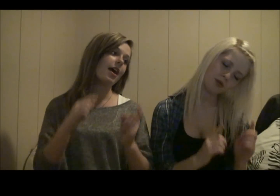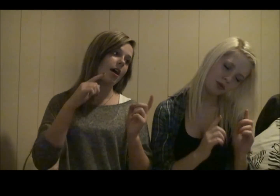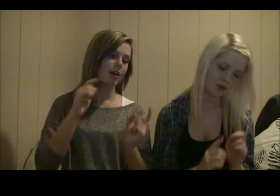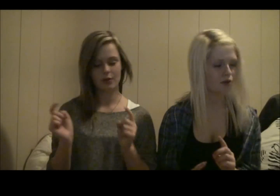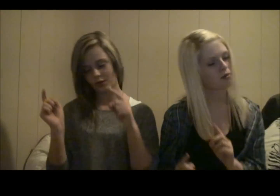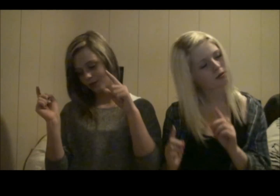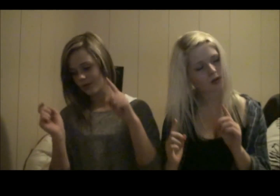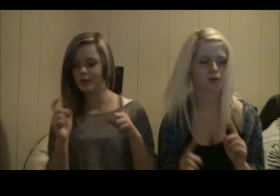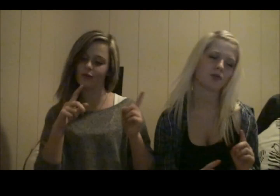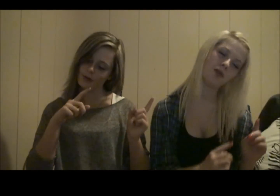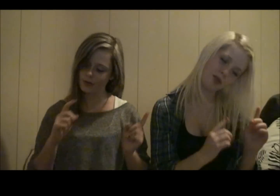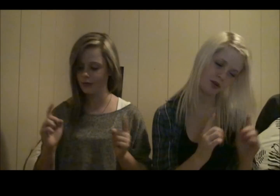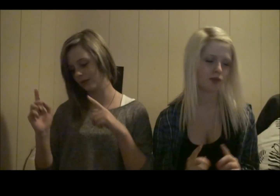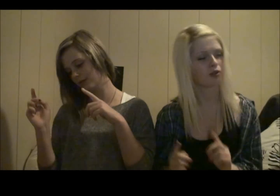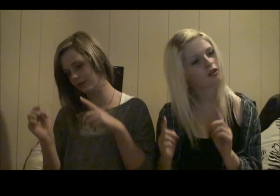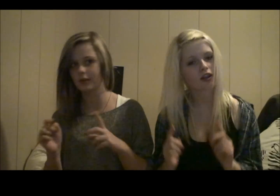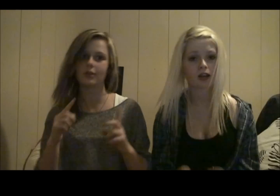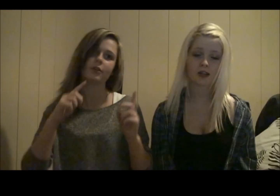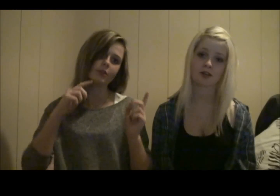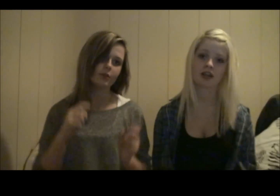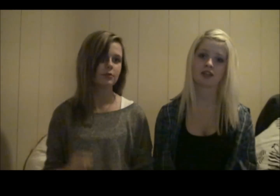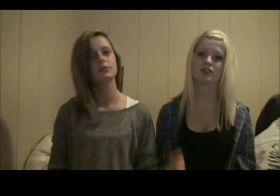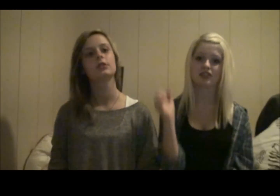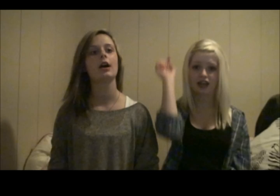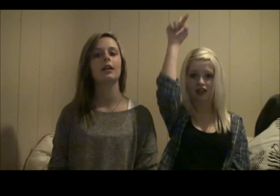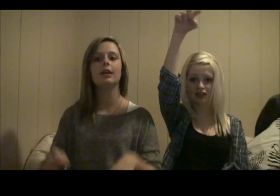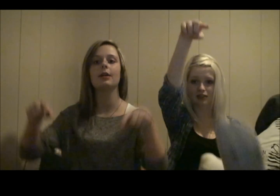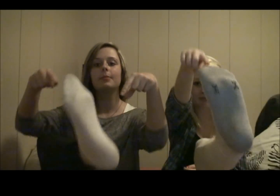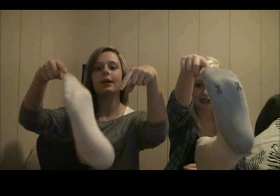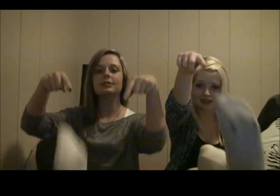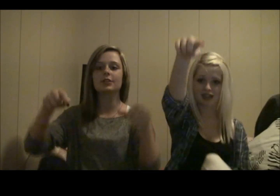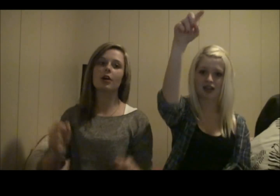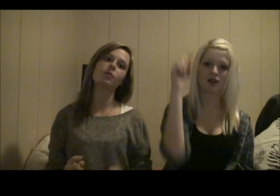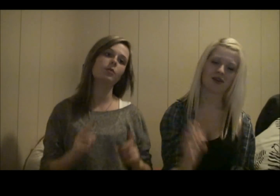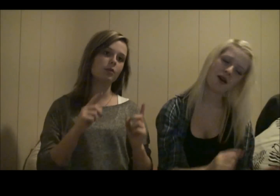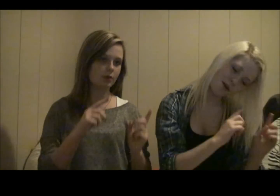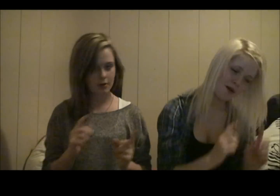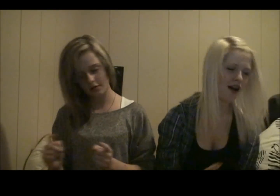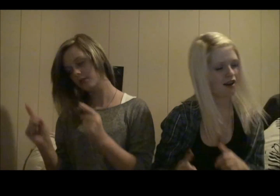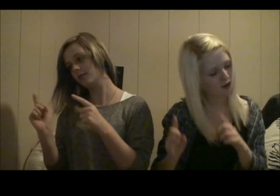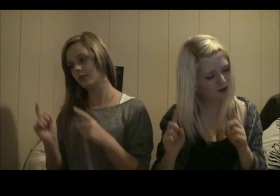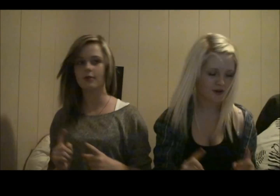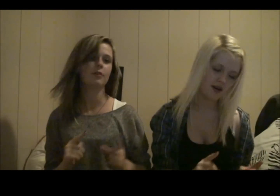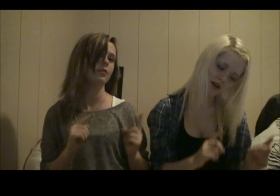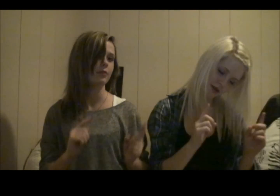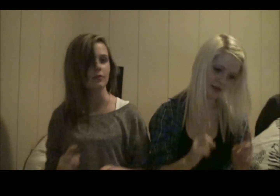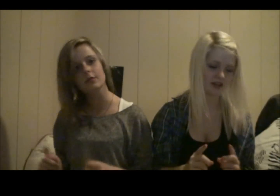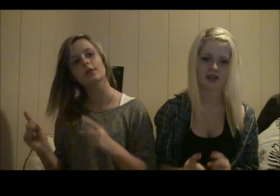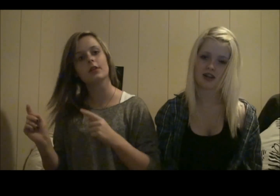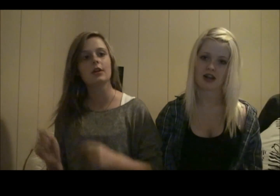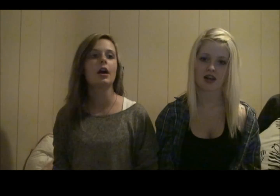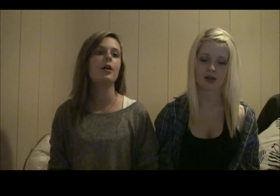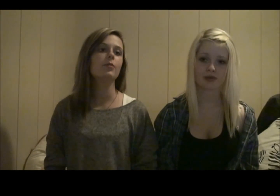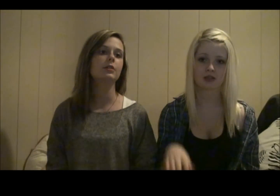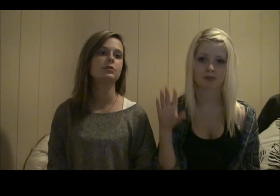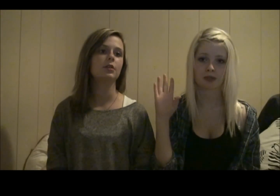crocodile in my sock I wish my